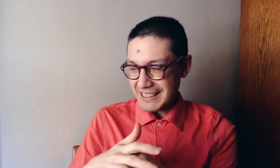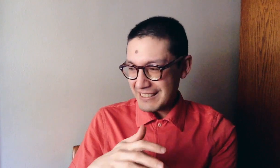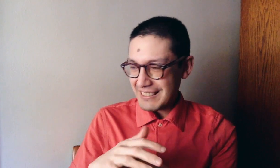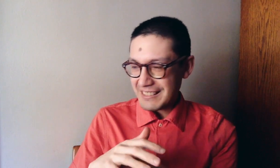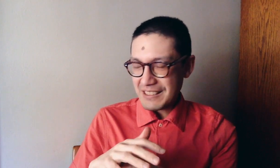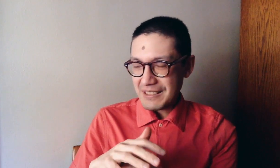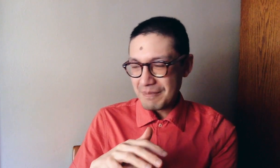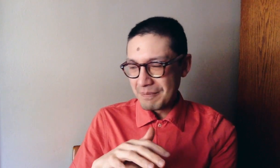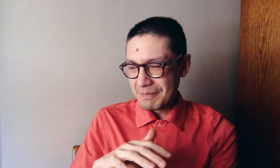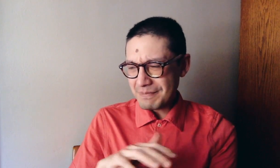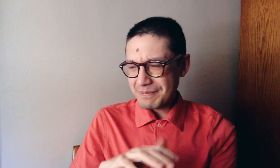Um,